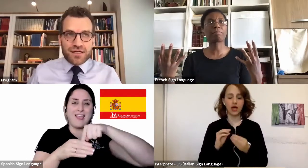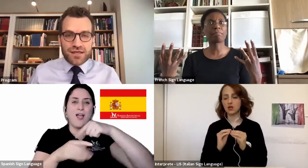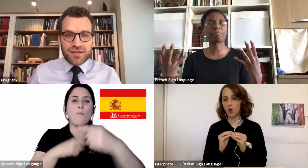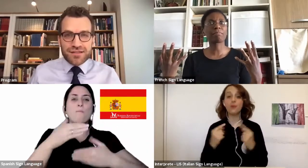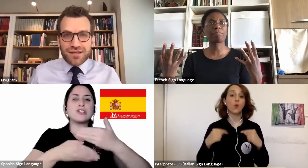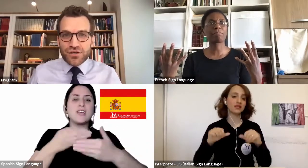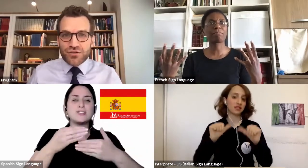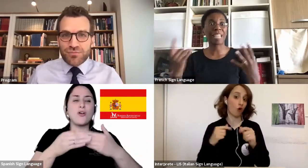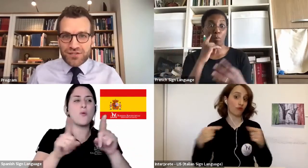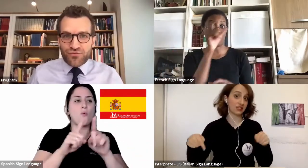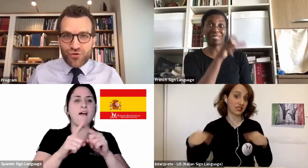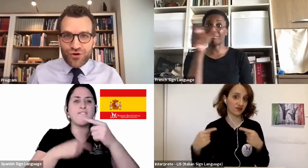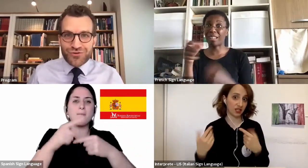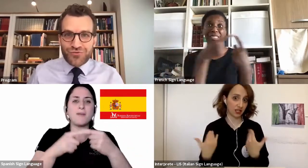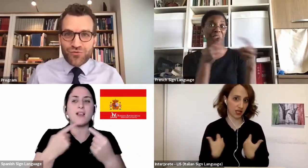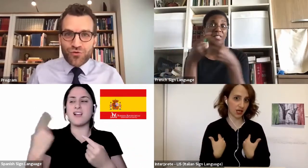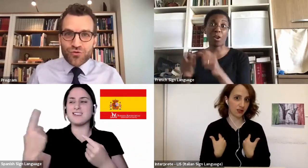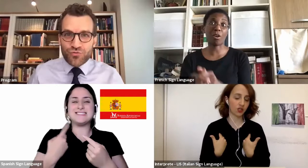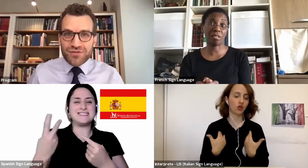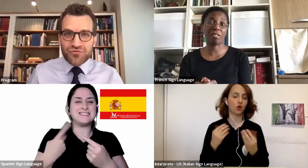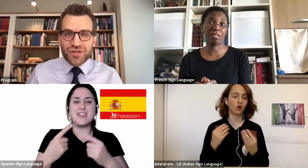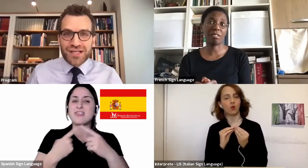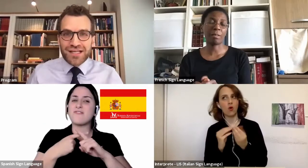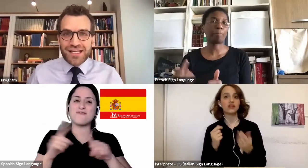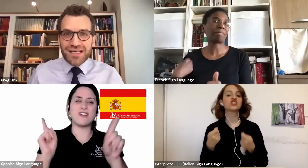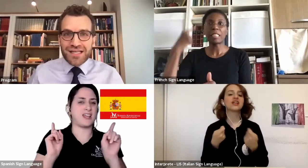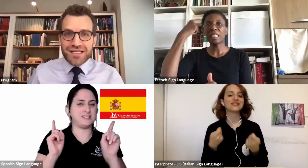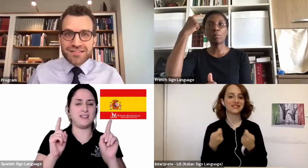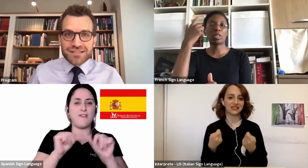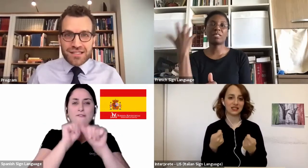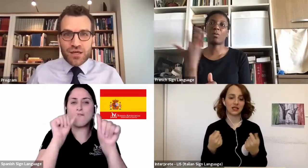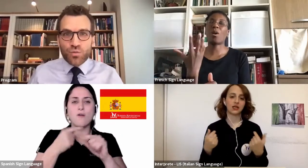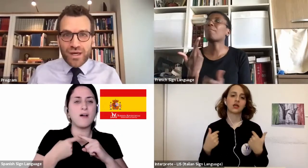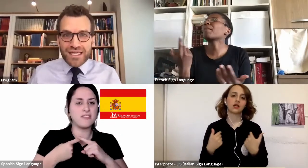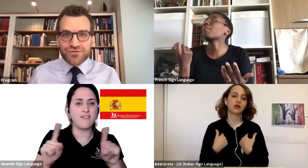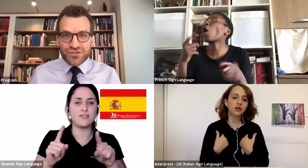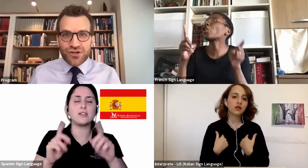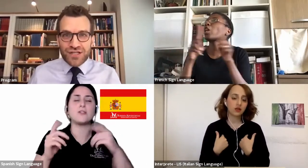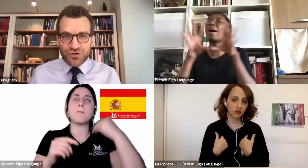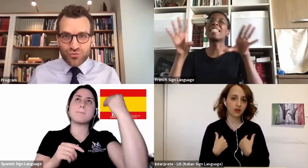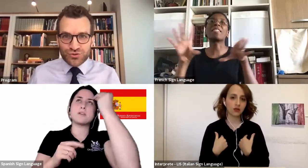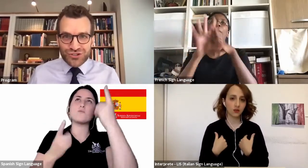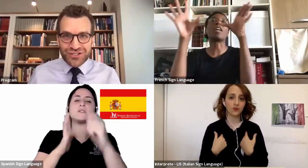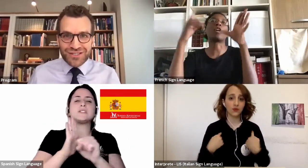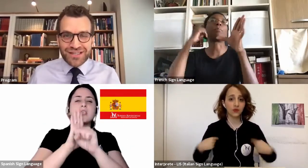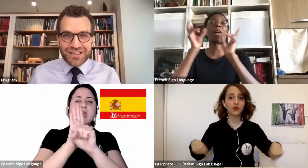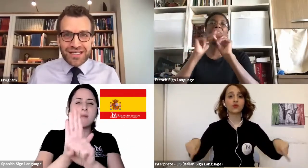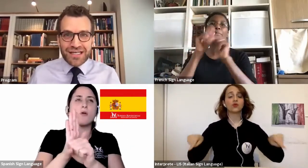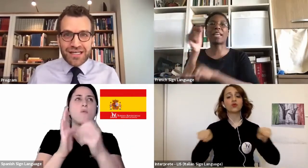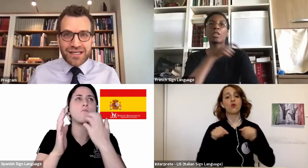a good metaphor for grief is like waves on an ocean.